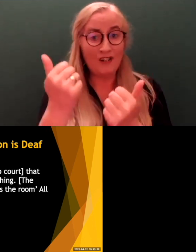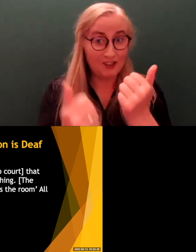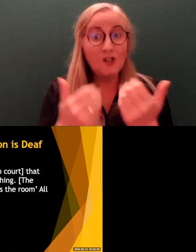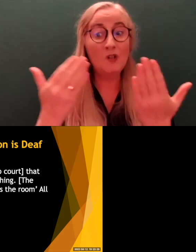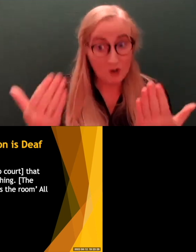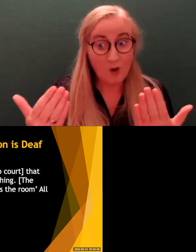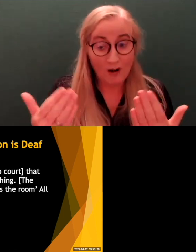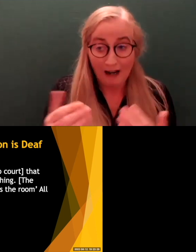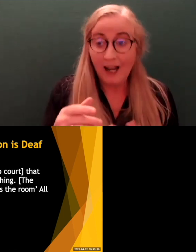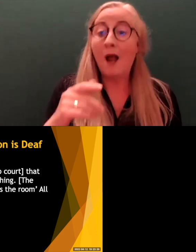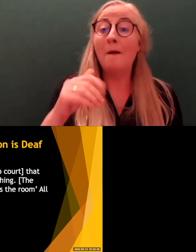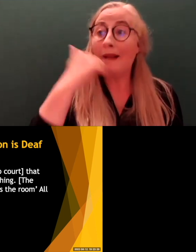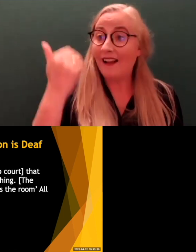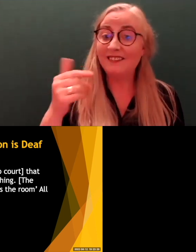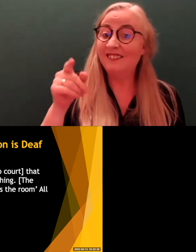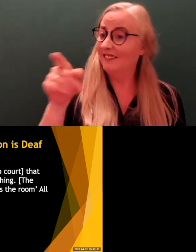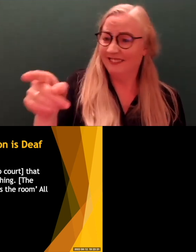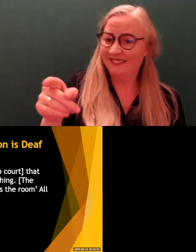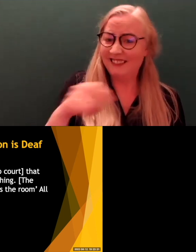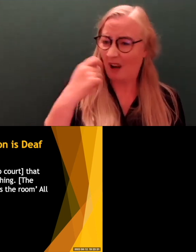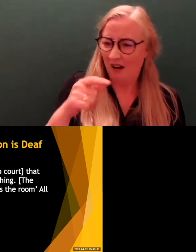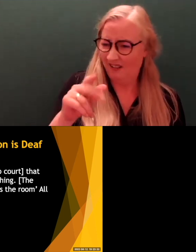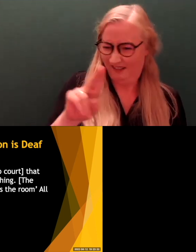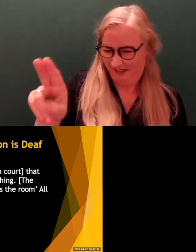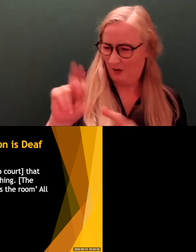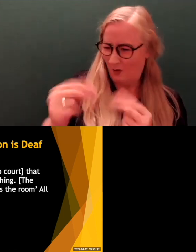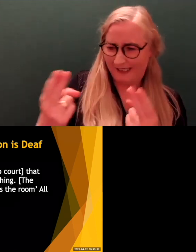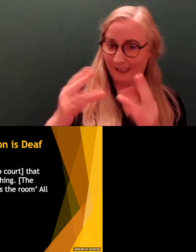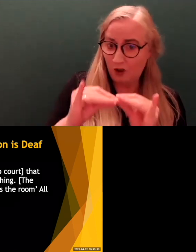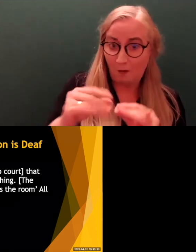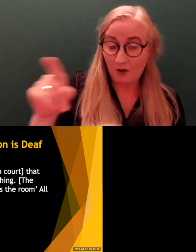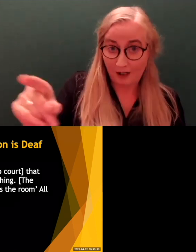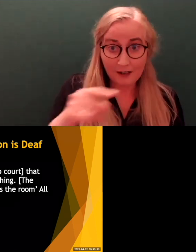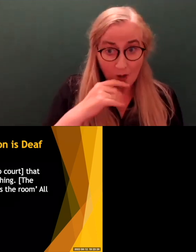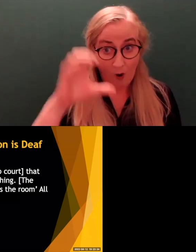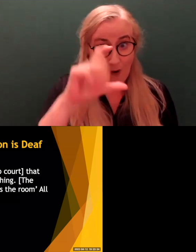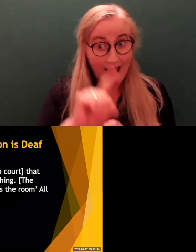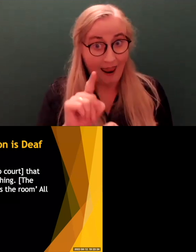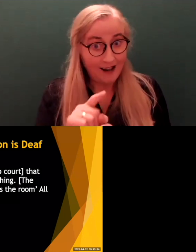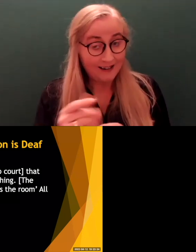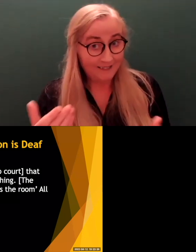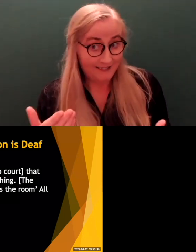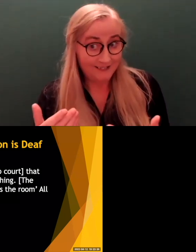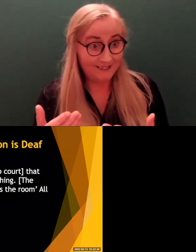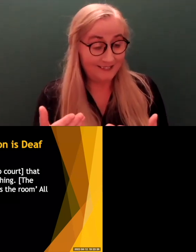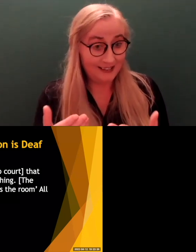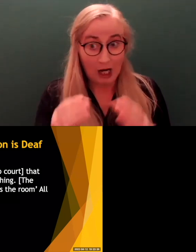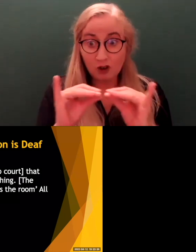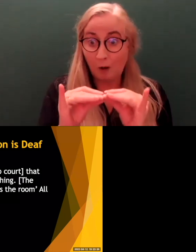were lying about it. That they didn't need an interpreter. That somehow an interpreter was going to be a way for them to get away